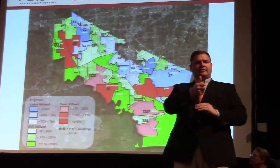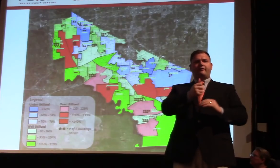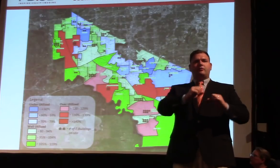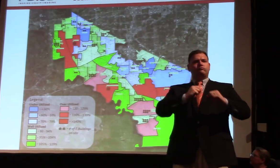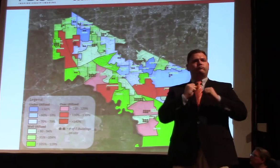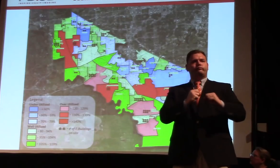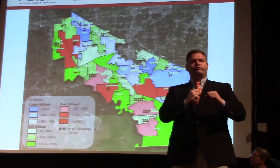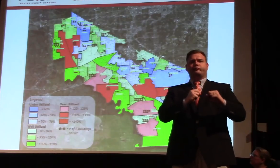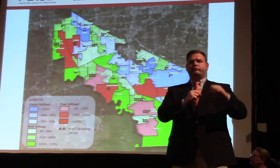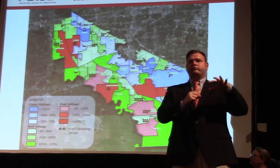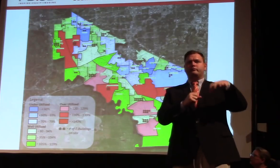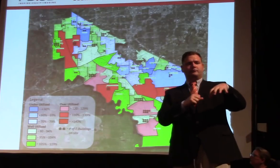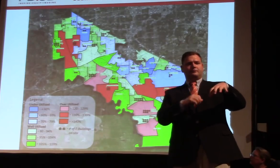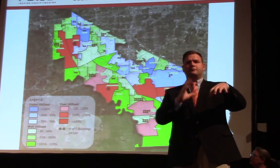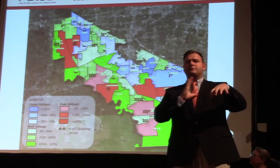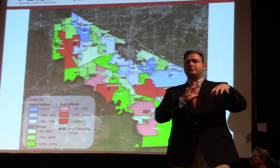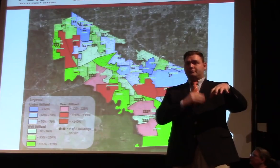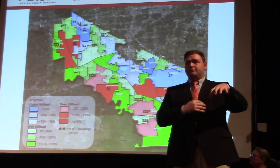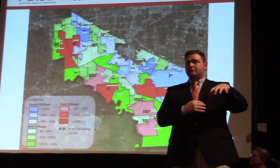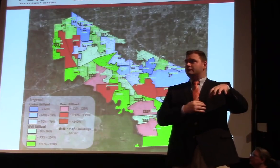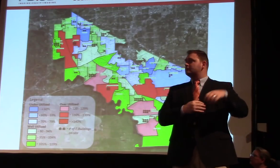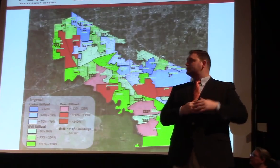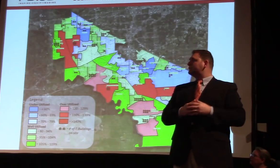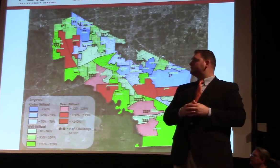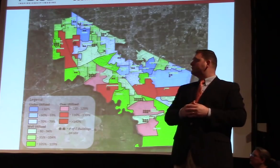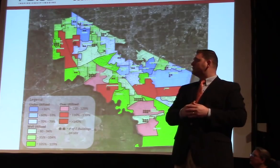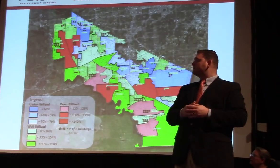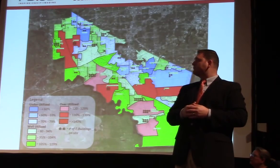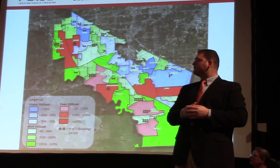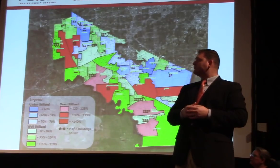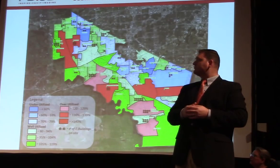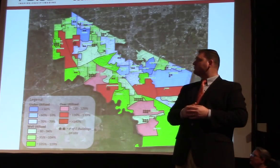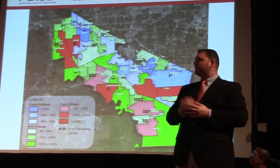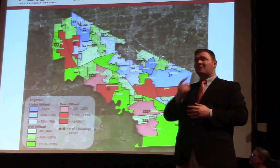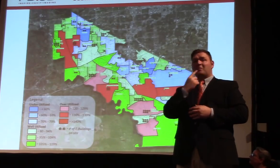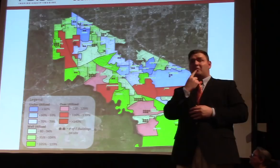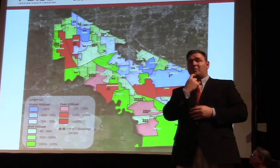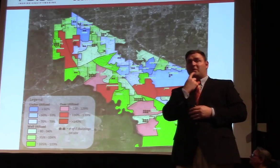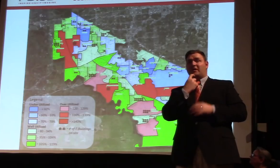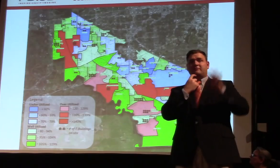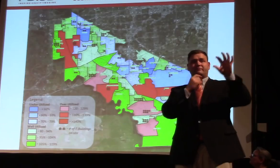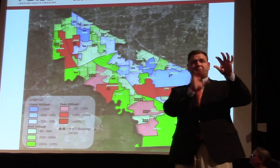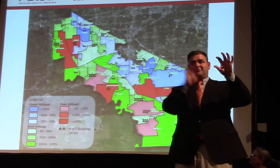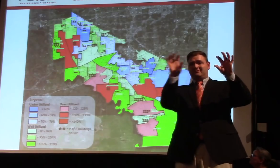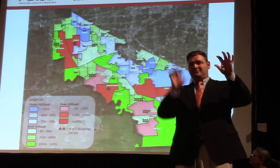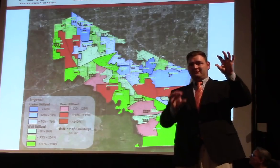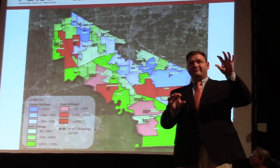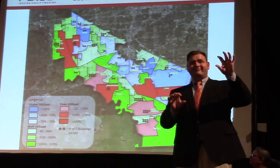can see we have some facilities that have kind of moved into that red shade of color where they're over utilized.